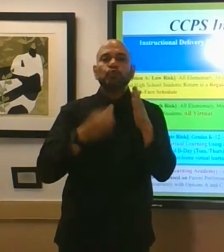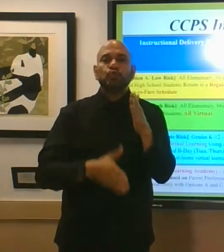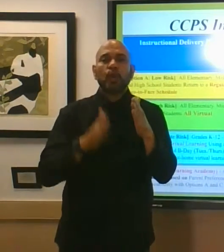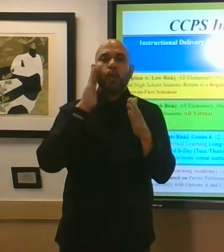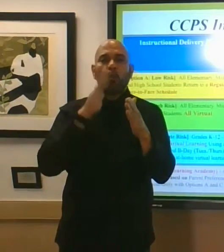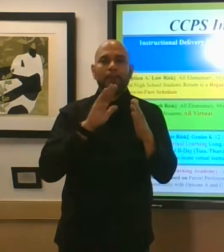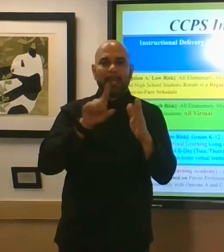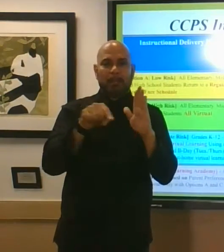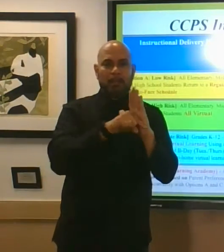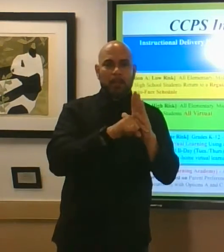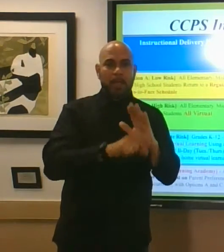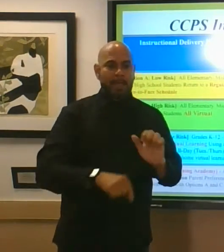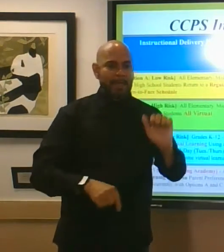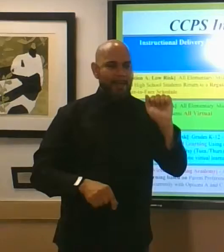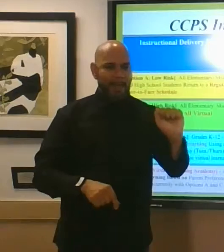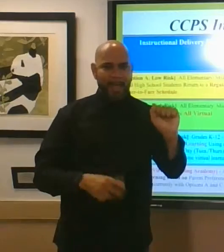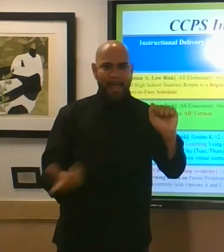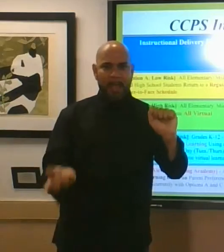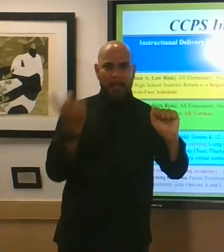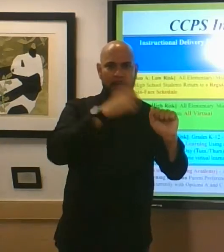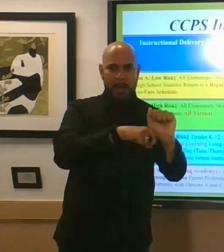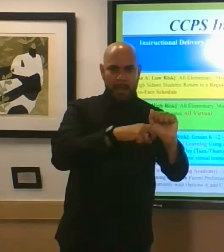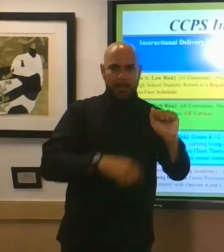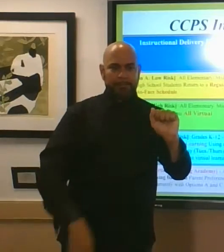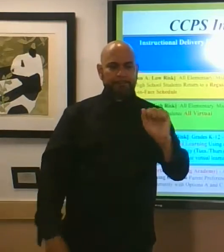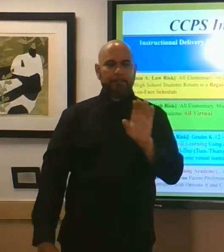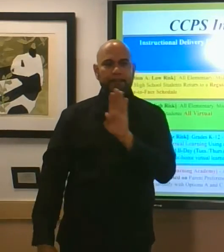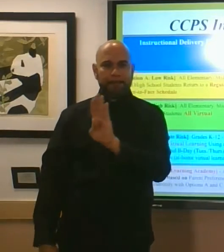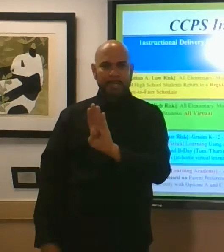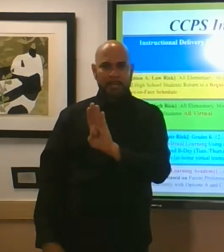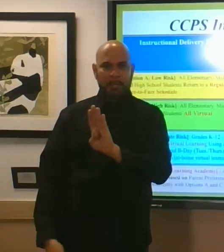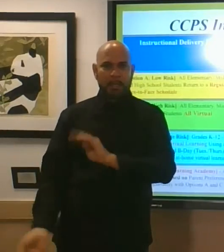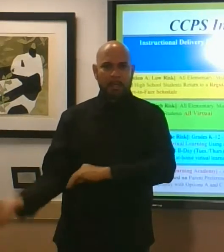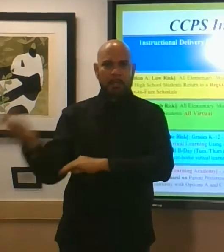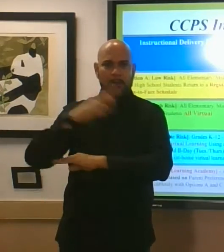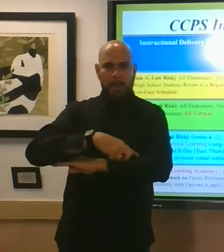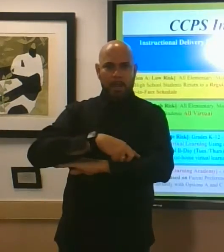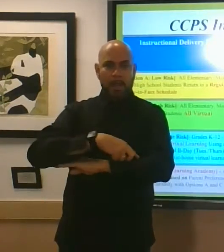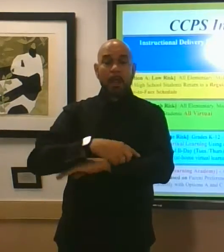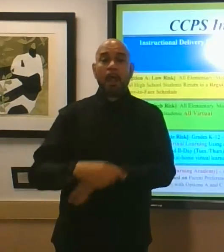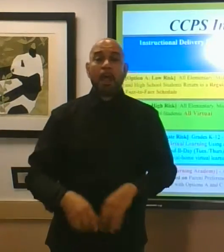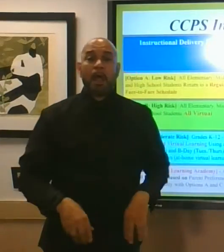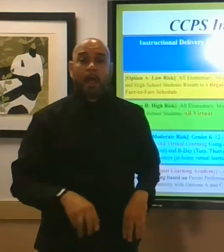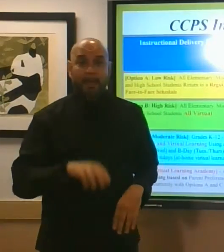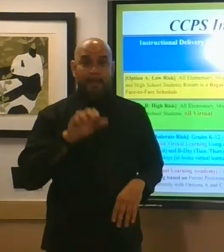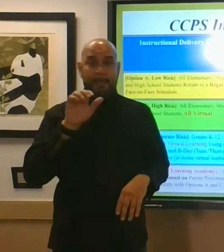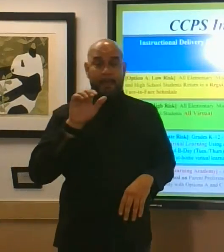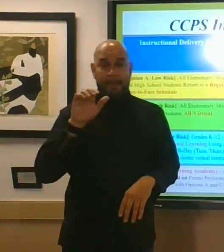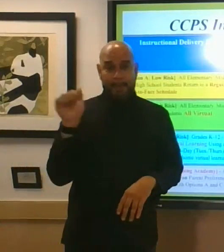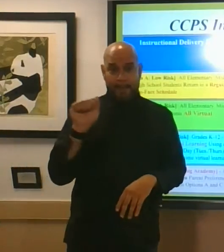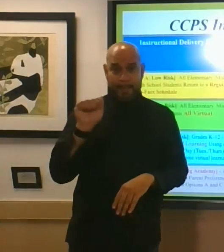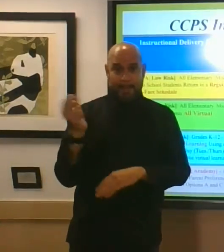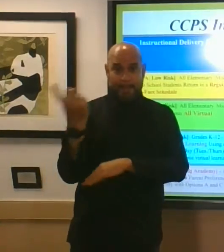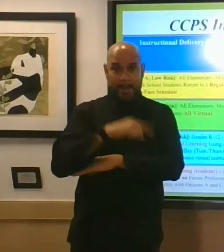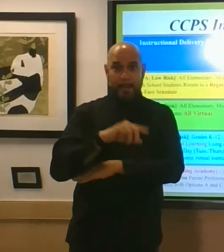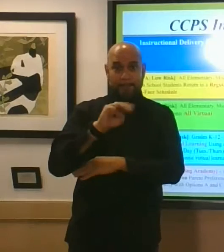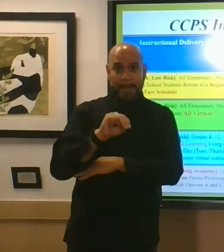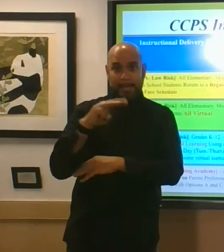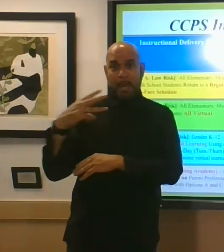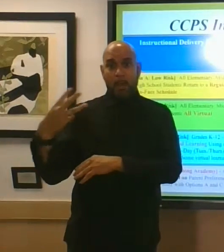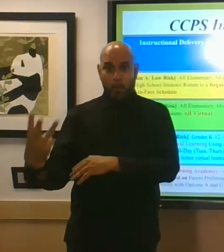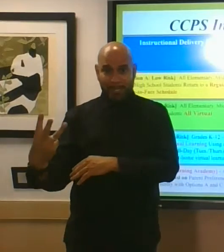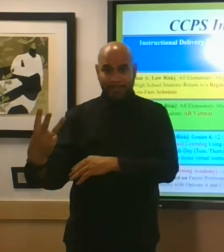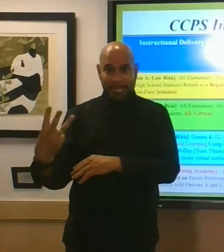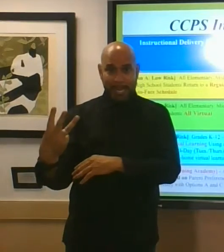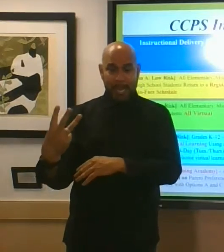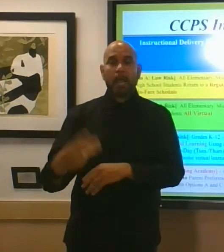a or b day a day would be on monday wednesday b day would be on tuesday thursday students on a